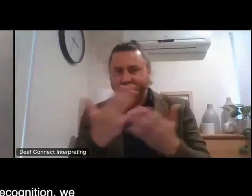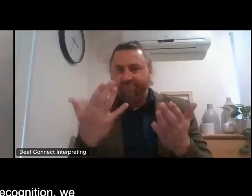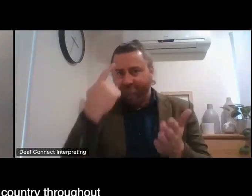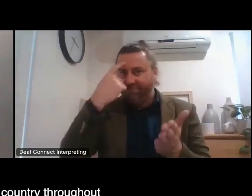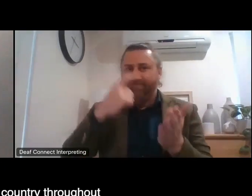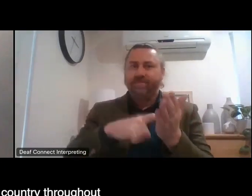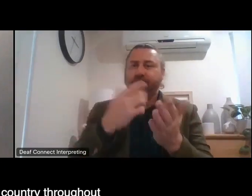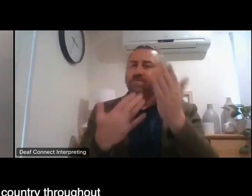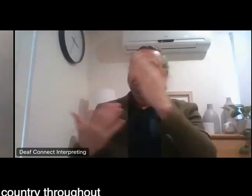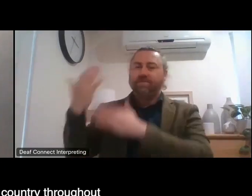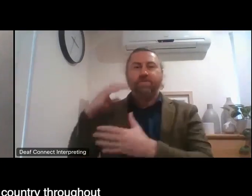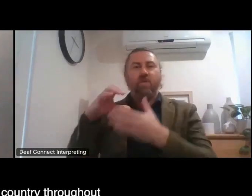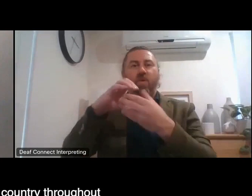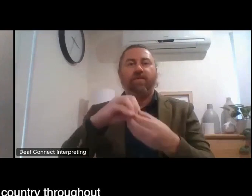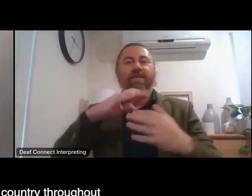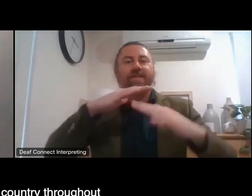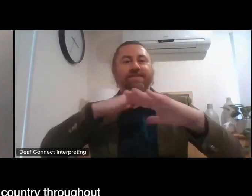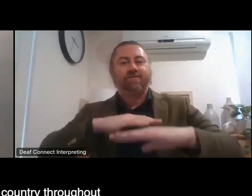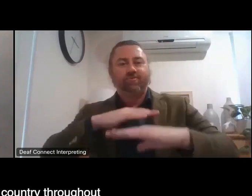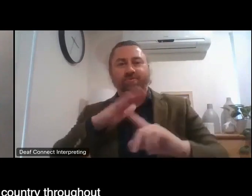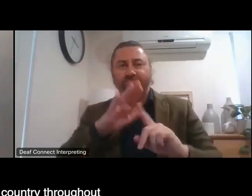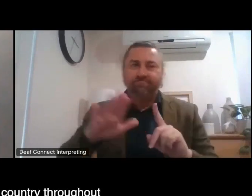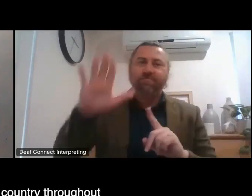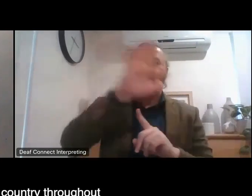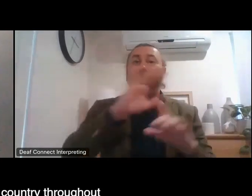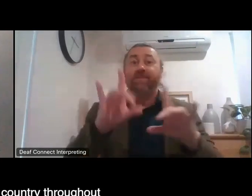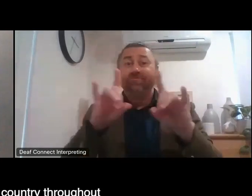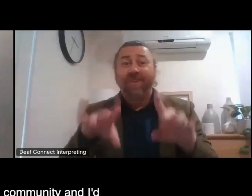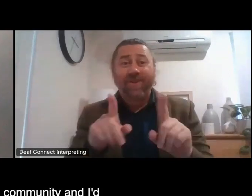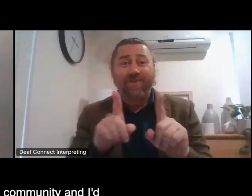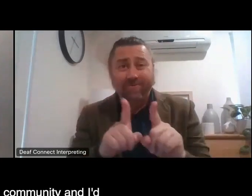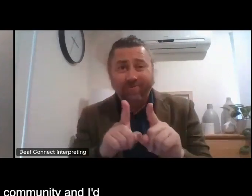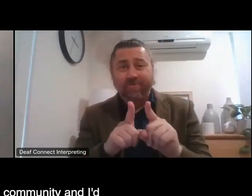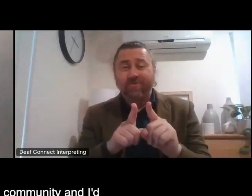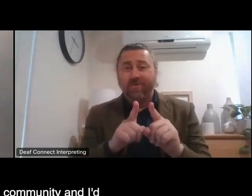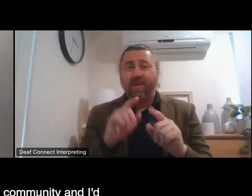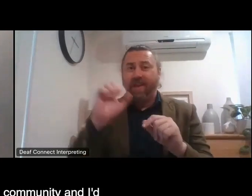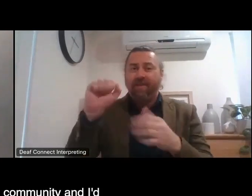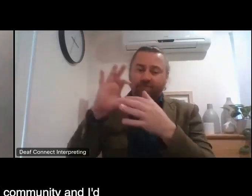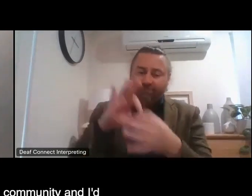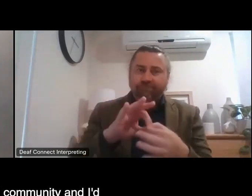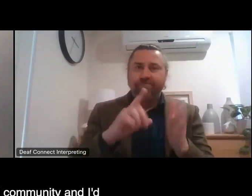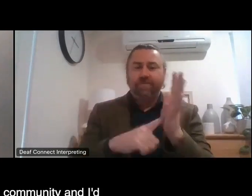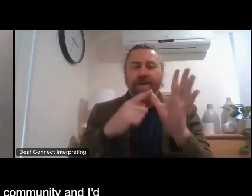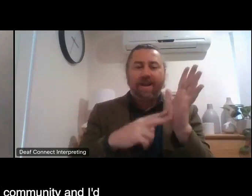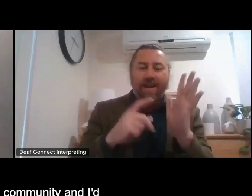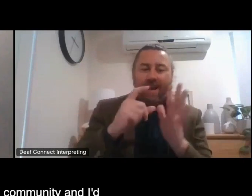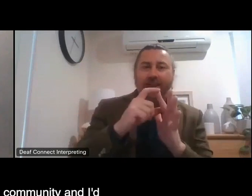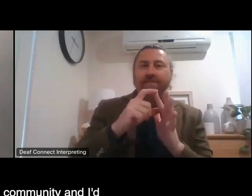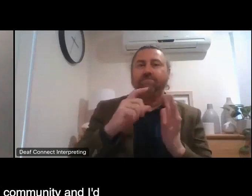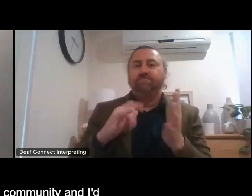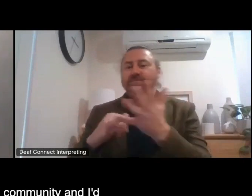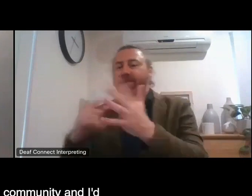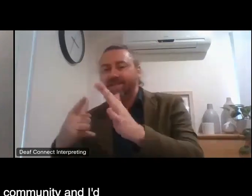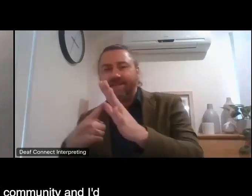traditional custodians of country throughout Australia and their connections to land, sea and community. And I'd